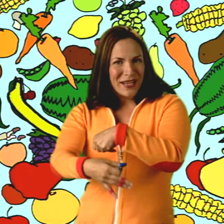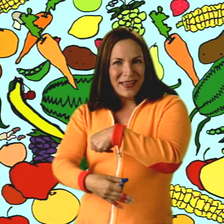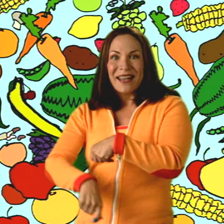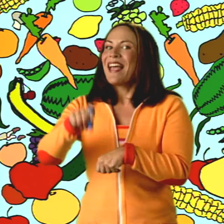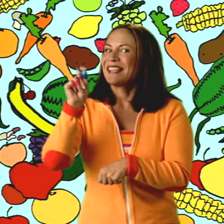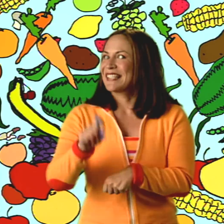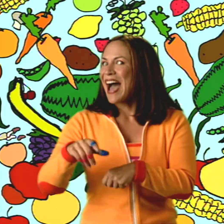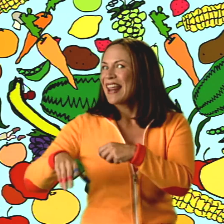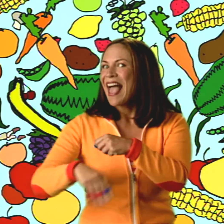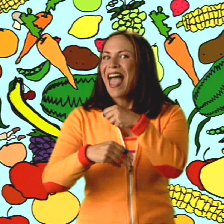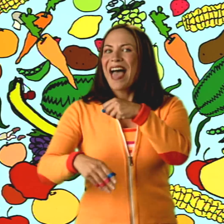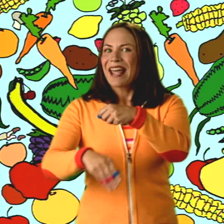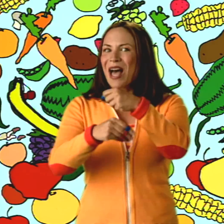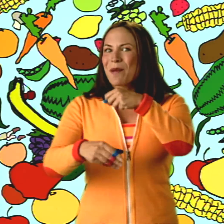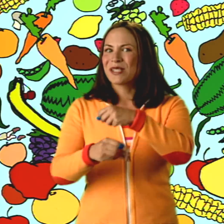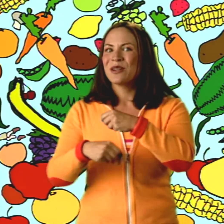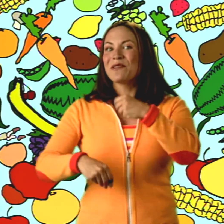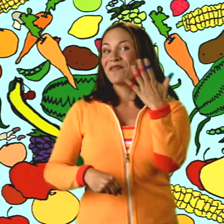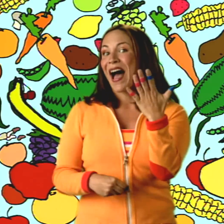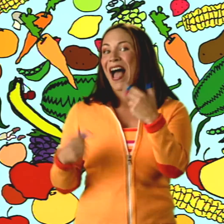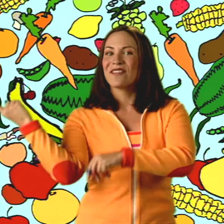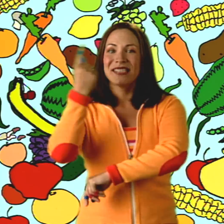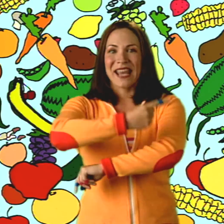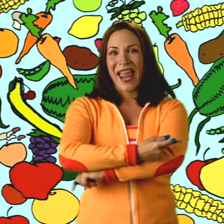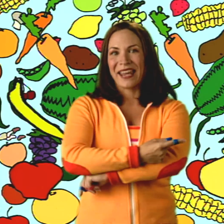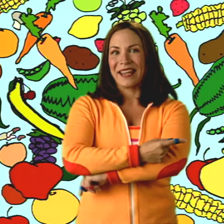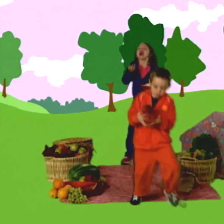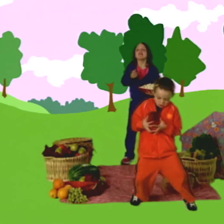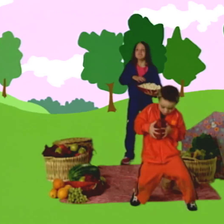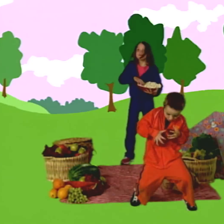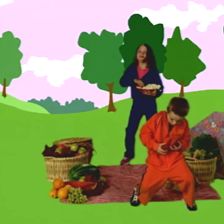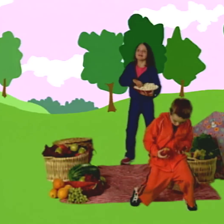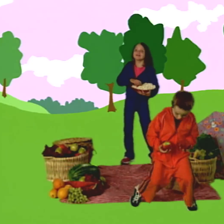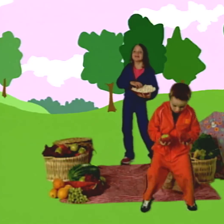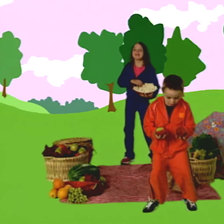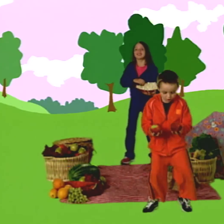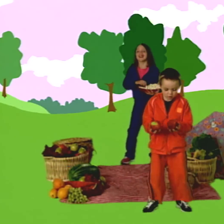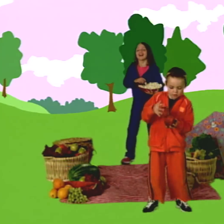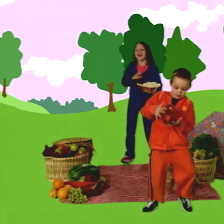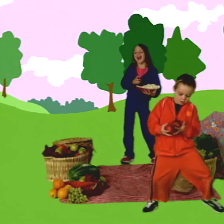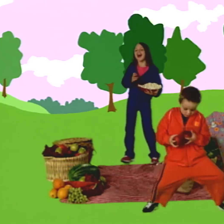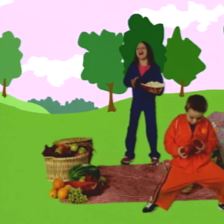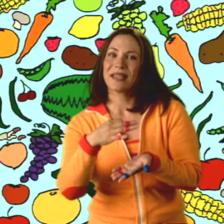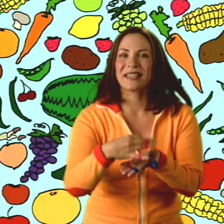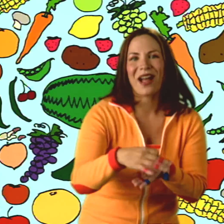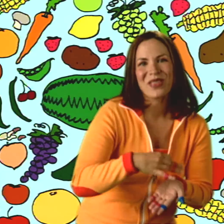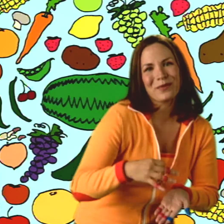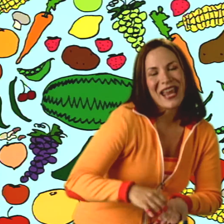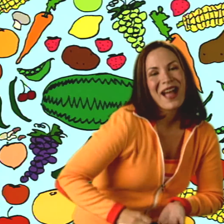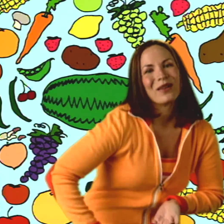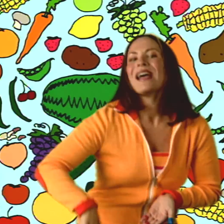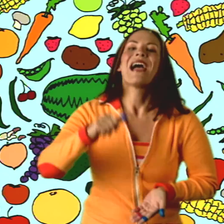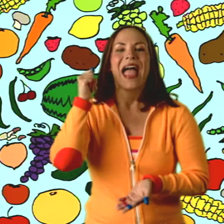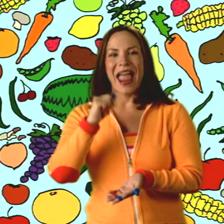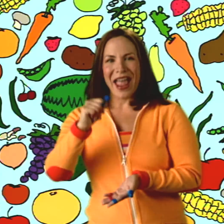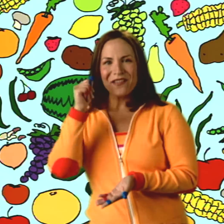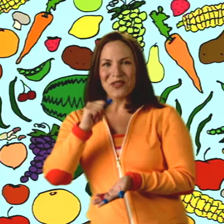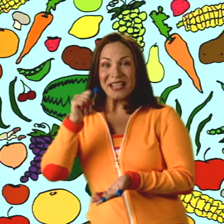peel it, it's got to add up to five a day. We can count them up, and we can count them down. Every